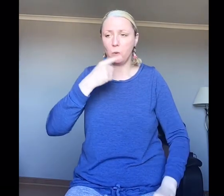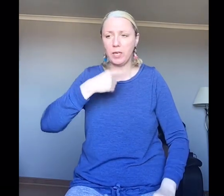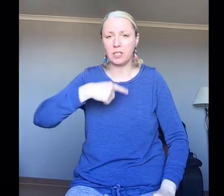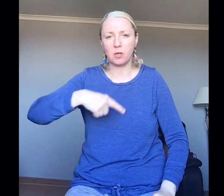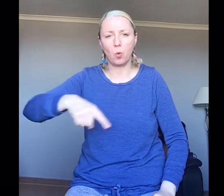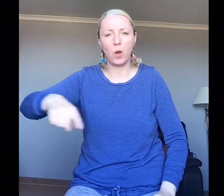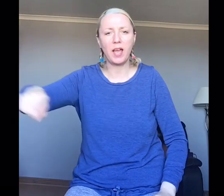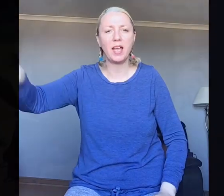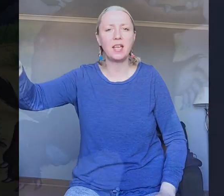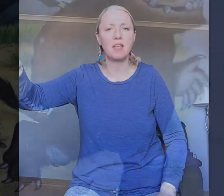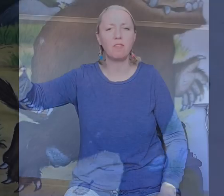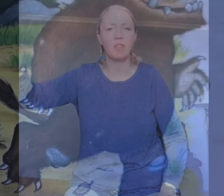wind away he fled.